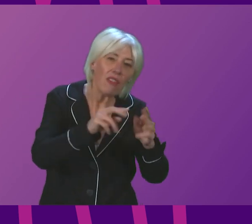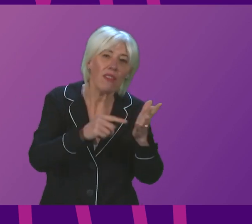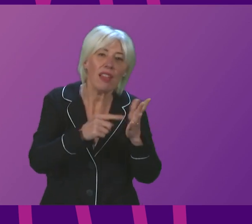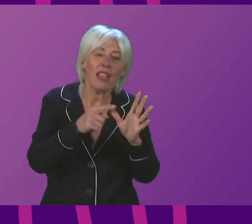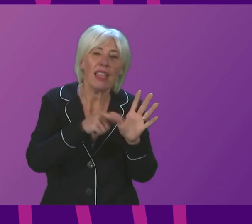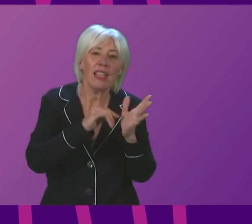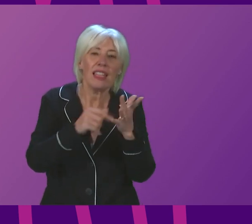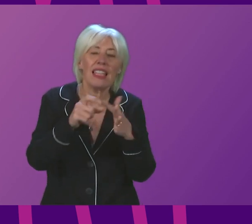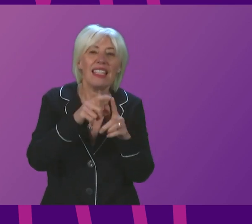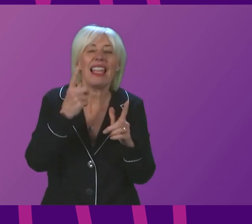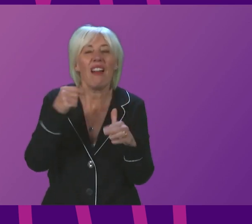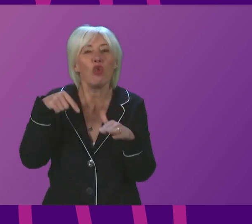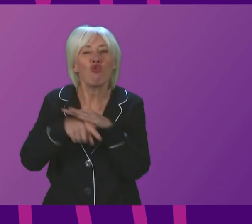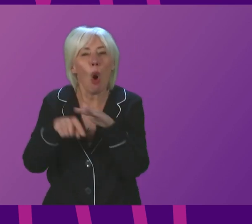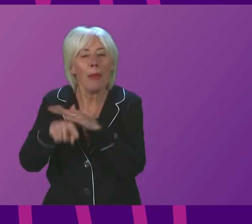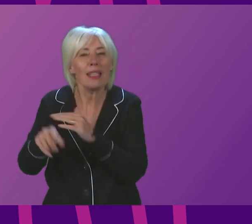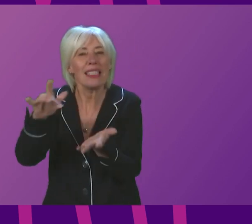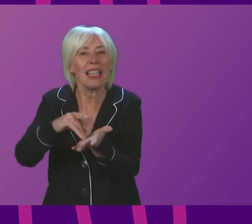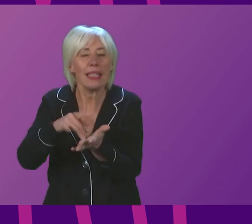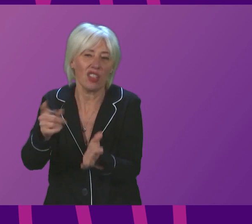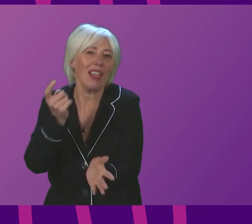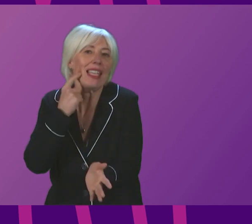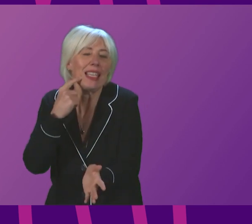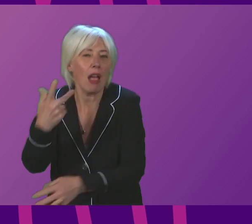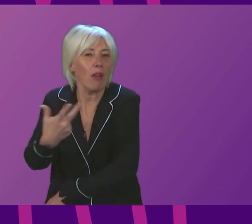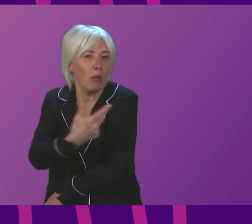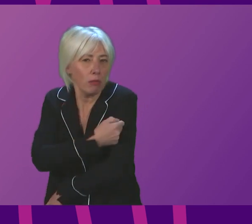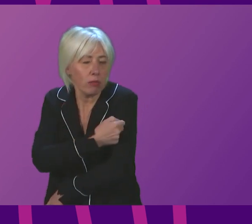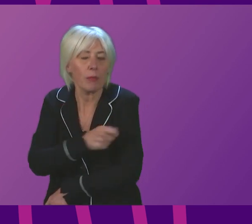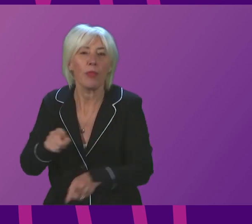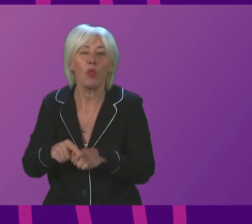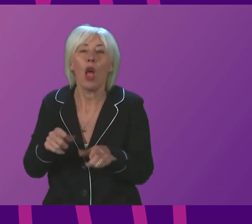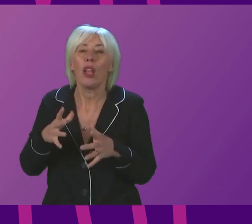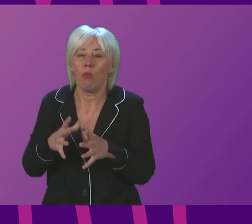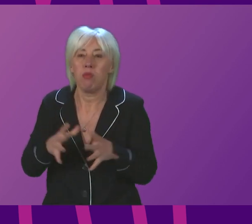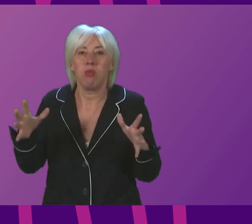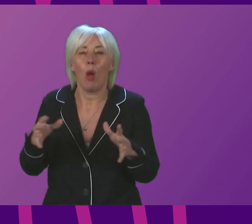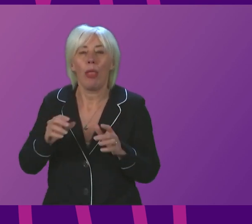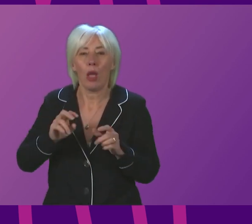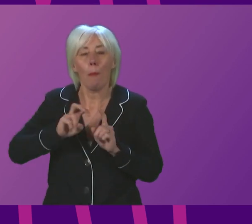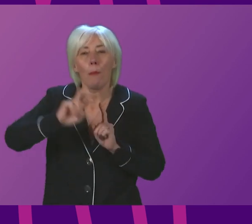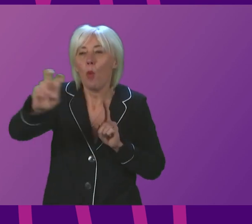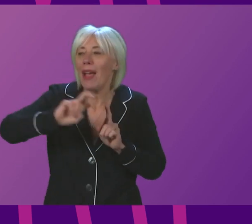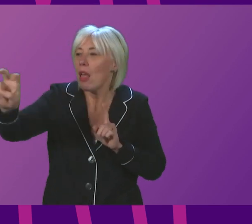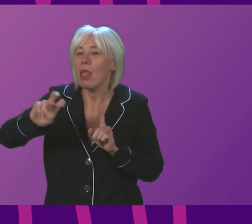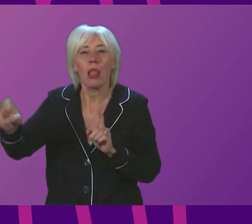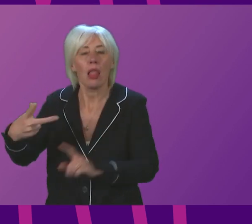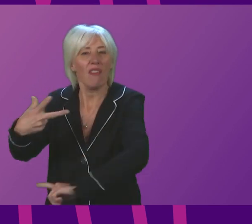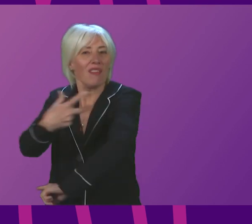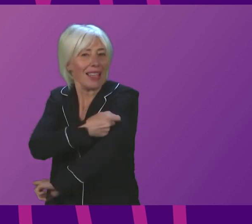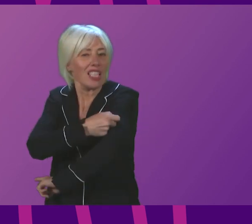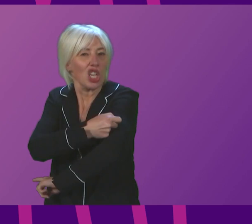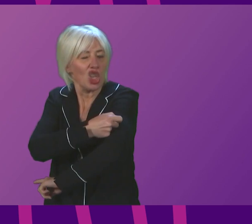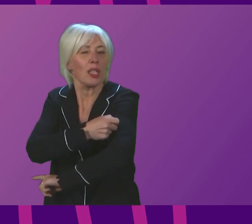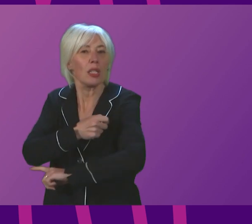-in centres to make vaccination even easier, and we are in the process of increasing the use of mobile vaccination units provided by the